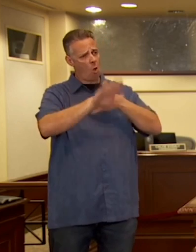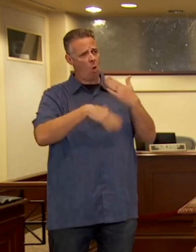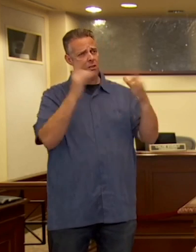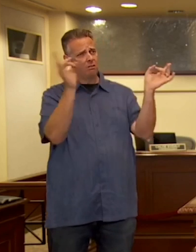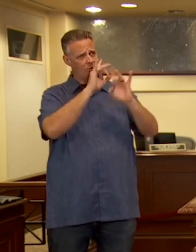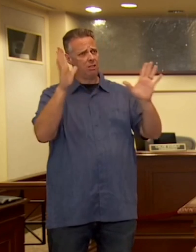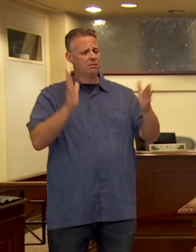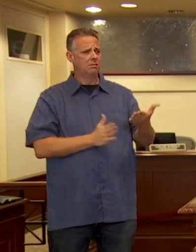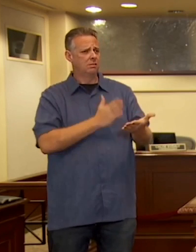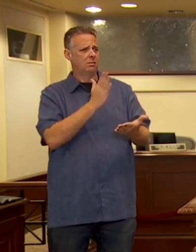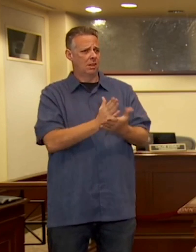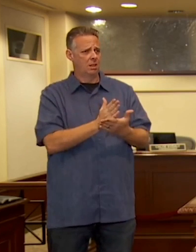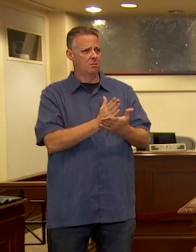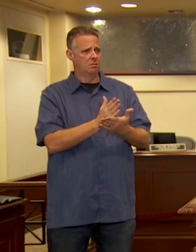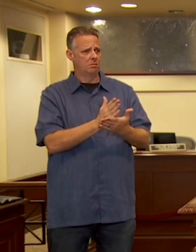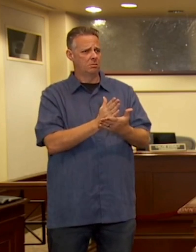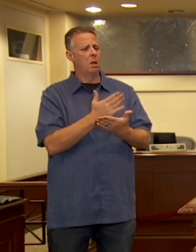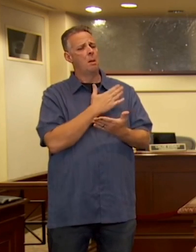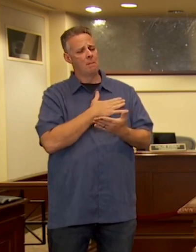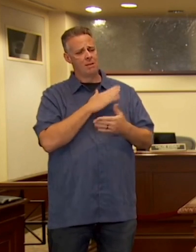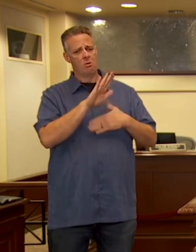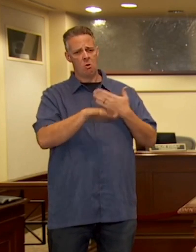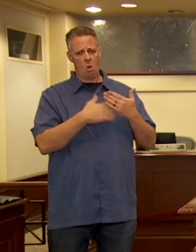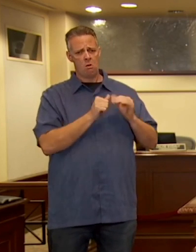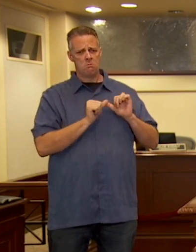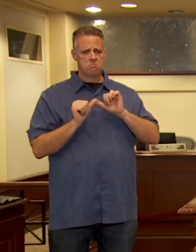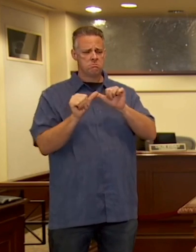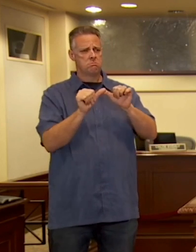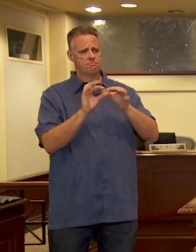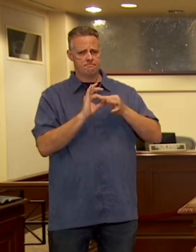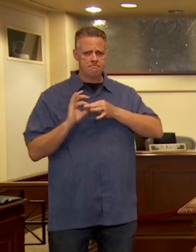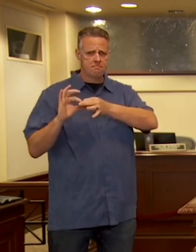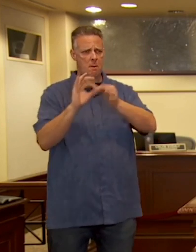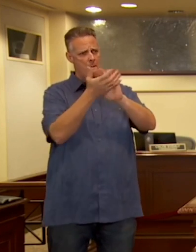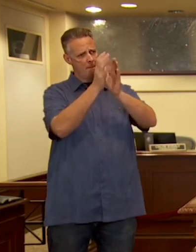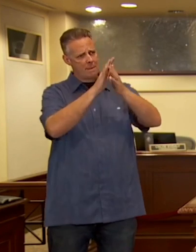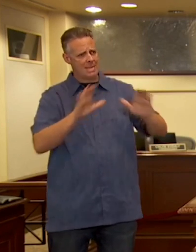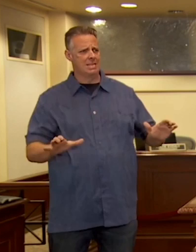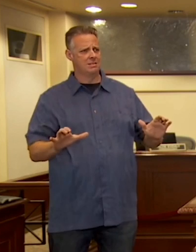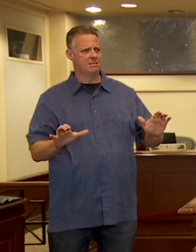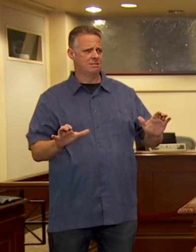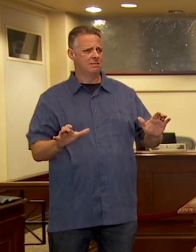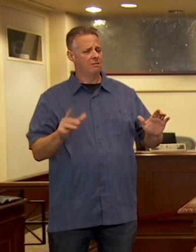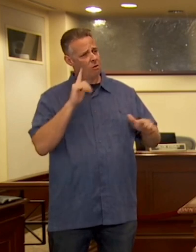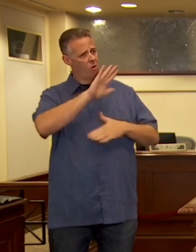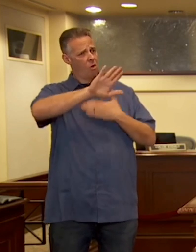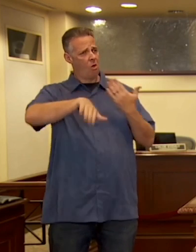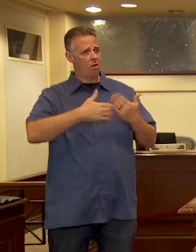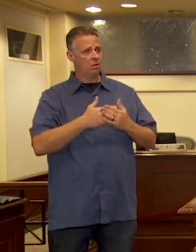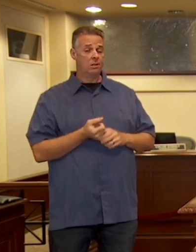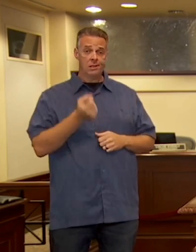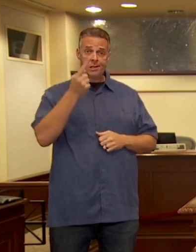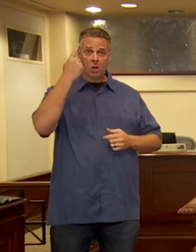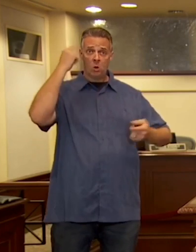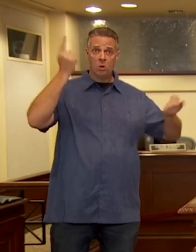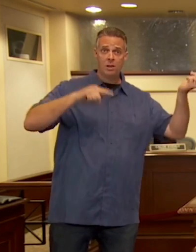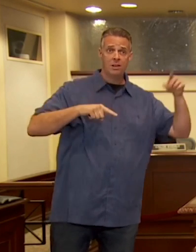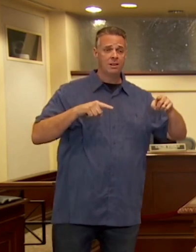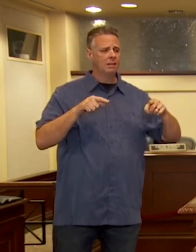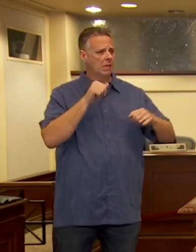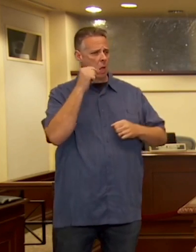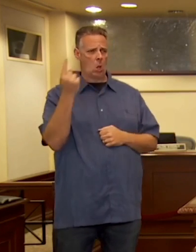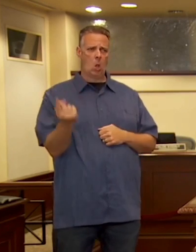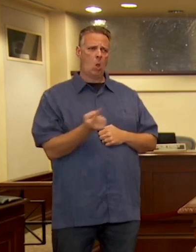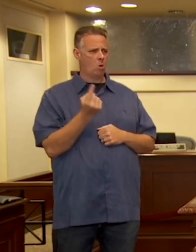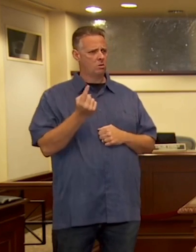it takes months for the American people to sort of change their position, you know, on politics and who are the support. They're not going to stop this, but the